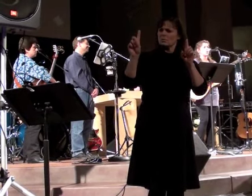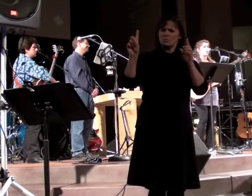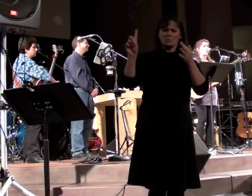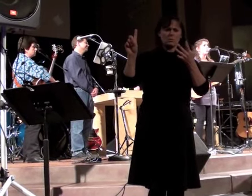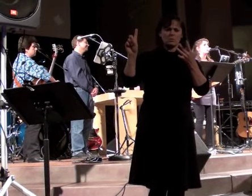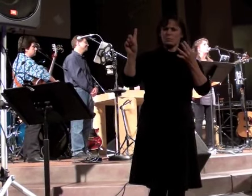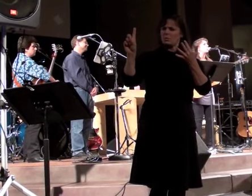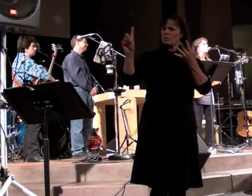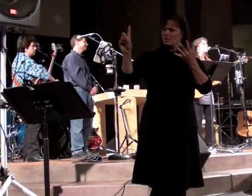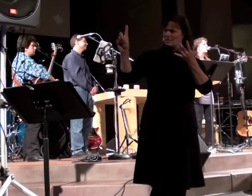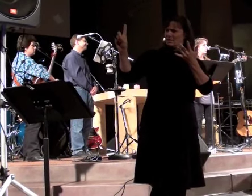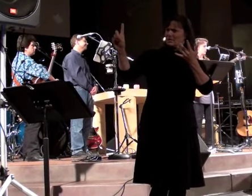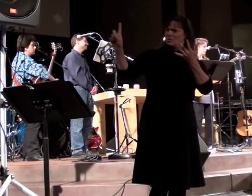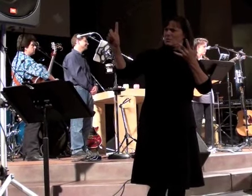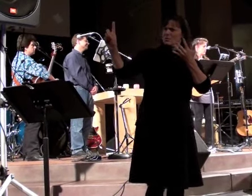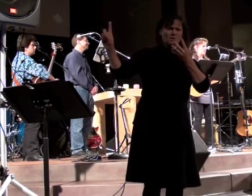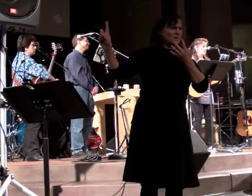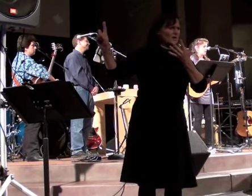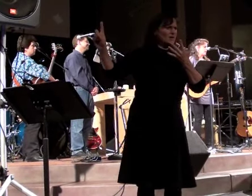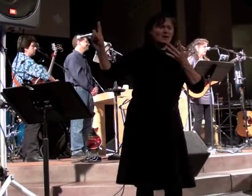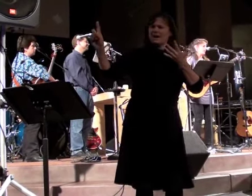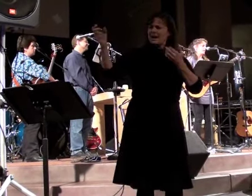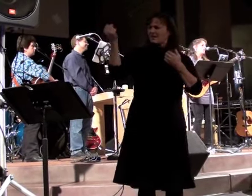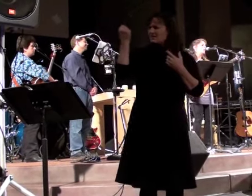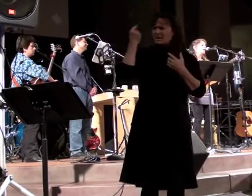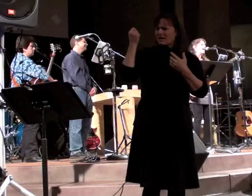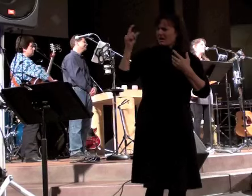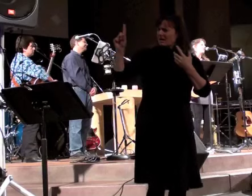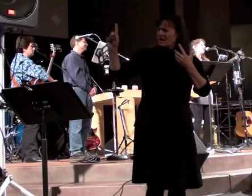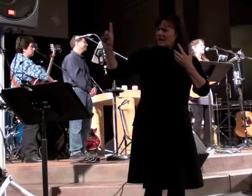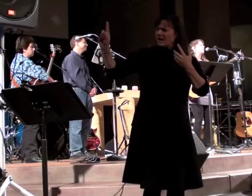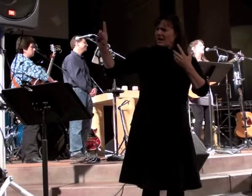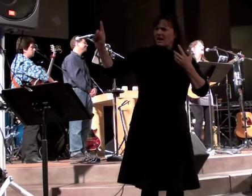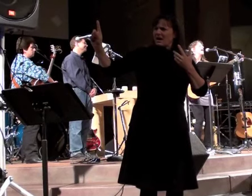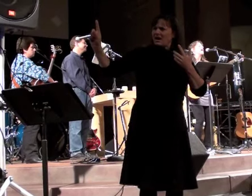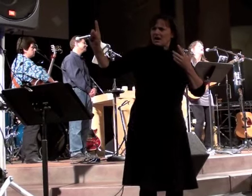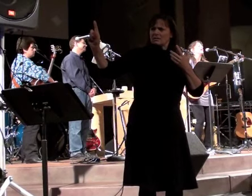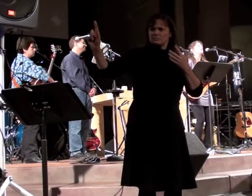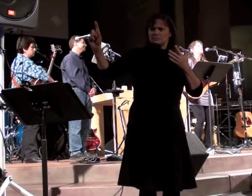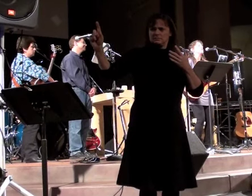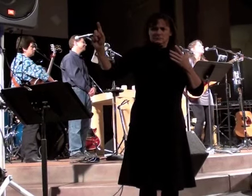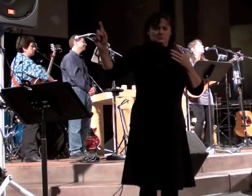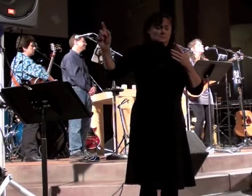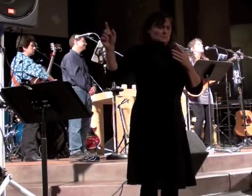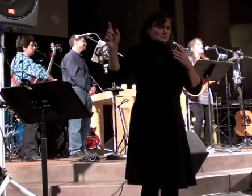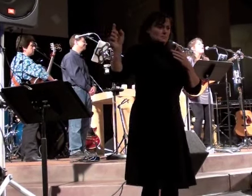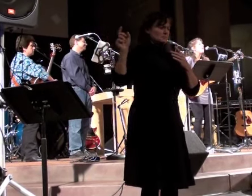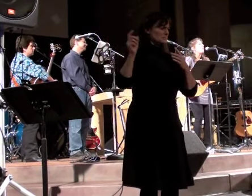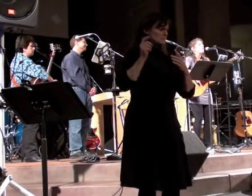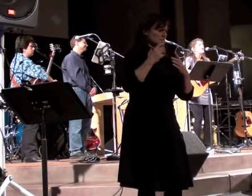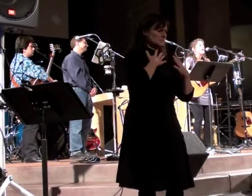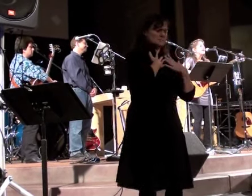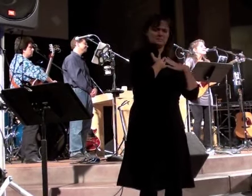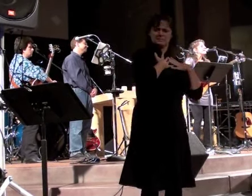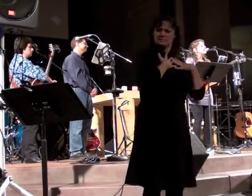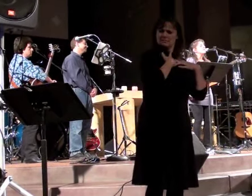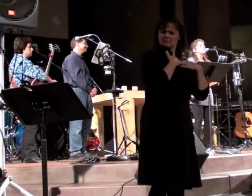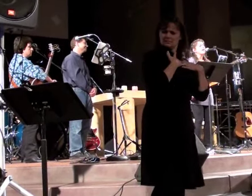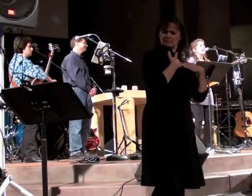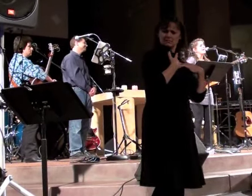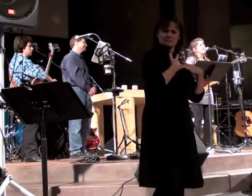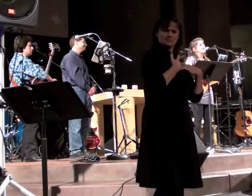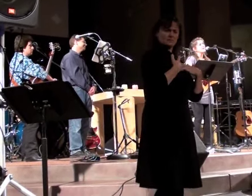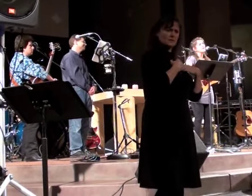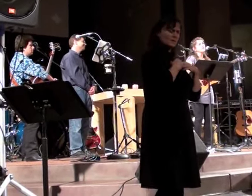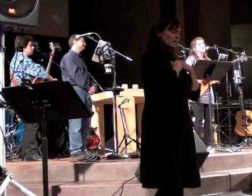another show. You leave them laughing when you go. And